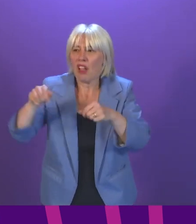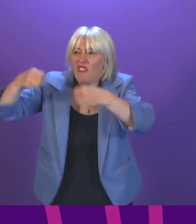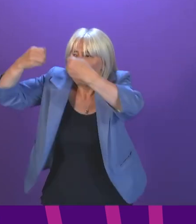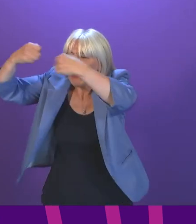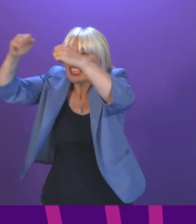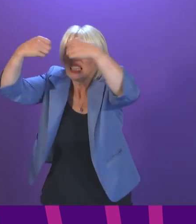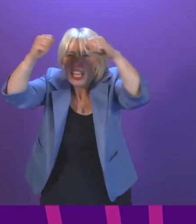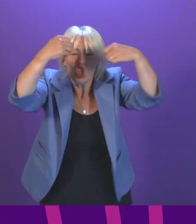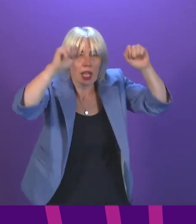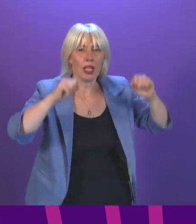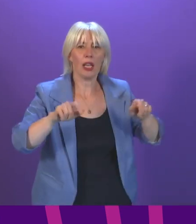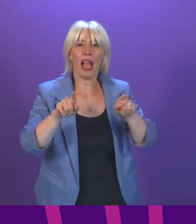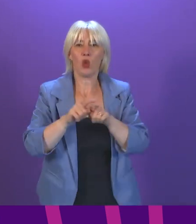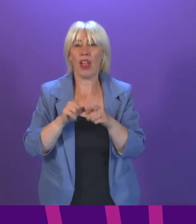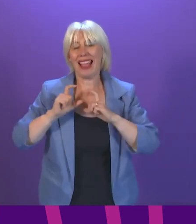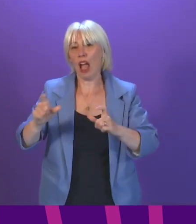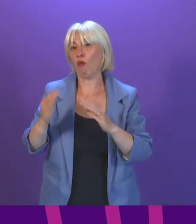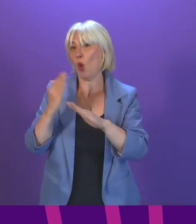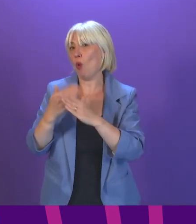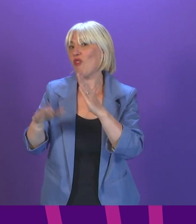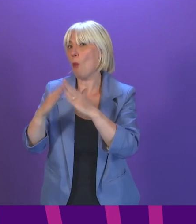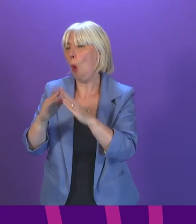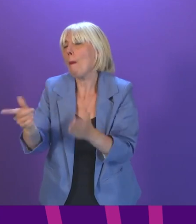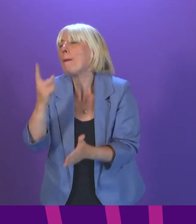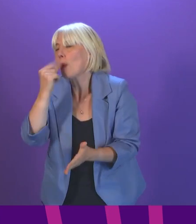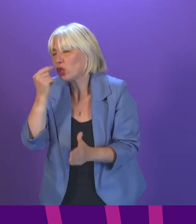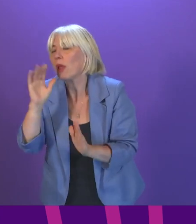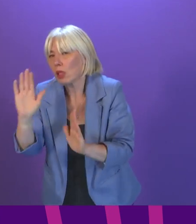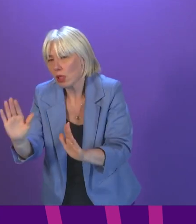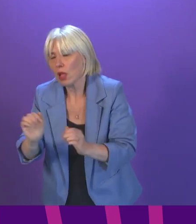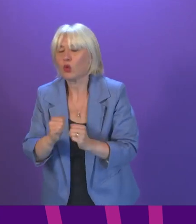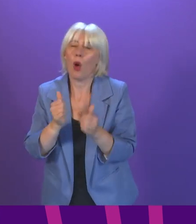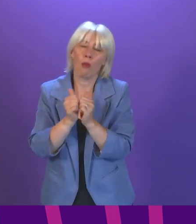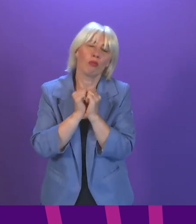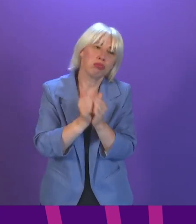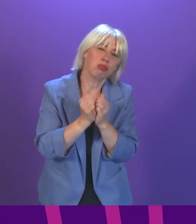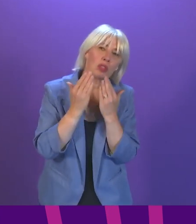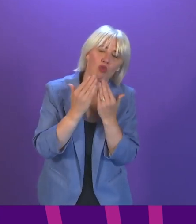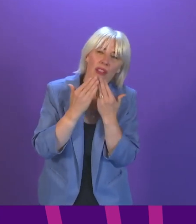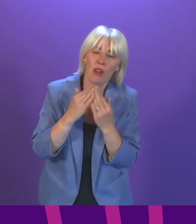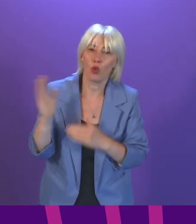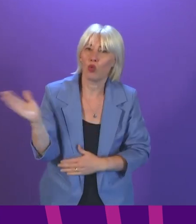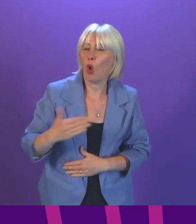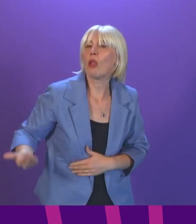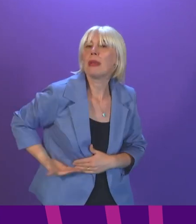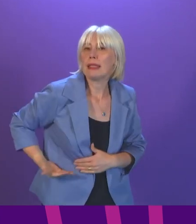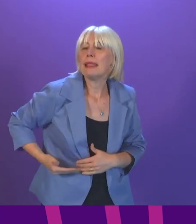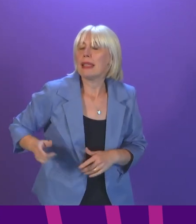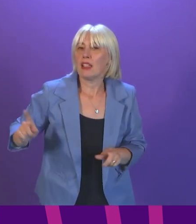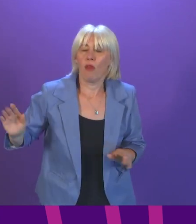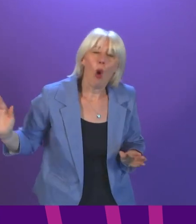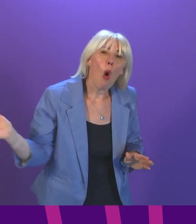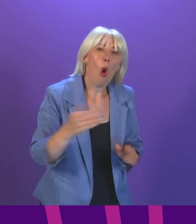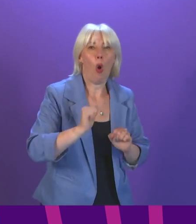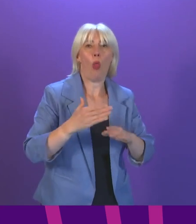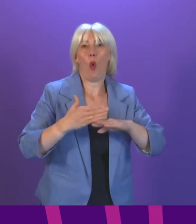support for continued home working wherever possible. And I am once again very grateful to everyone, including businesses, for everything that is being